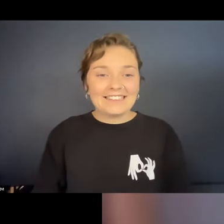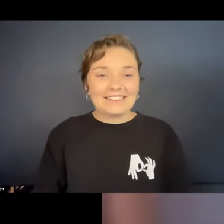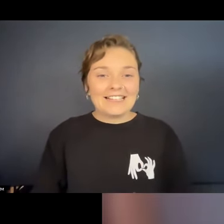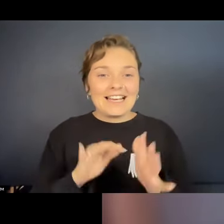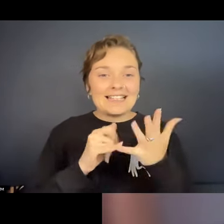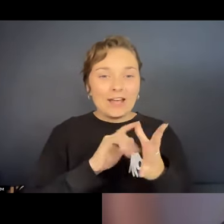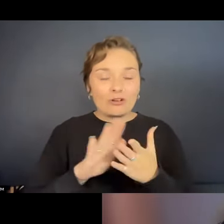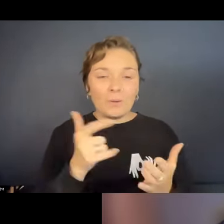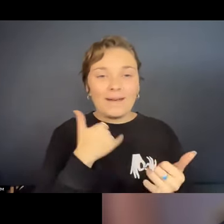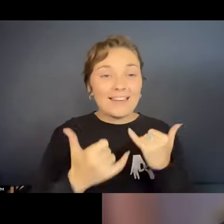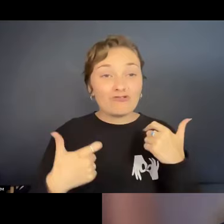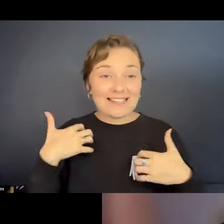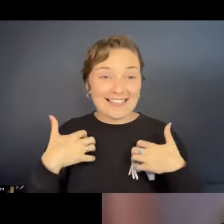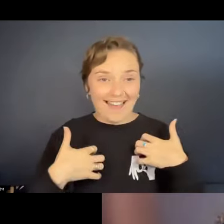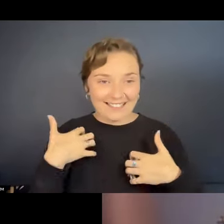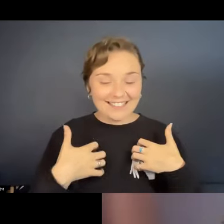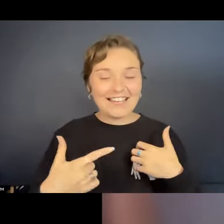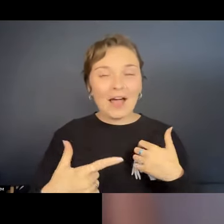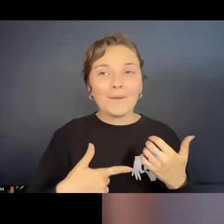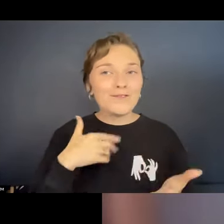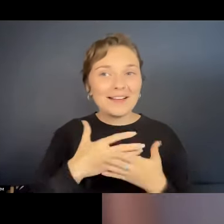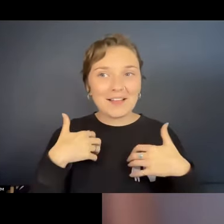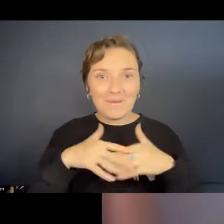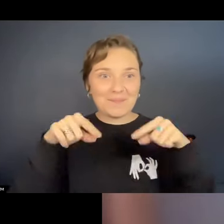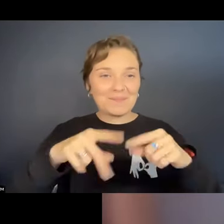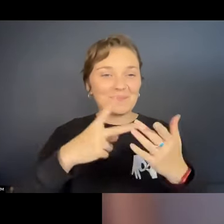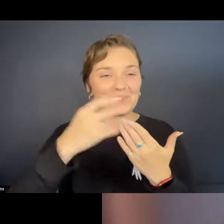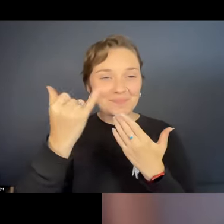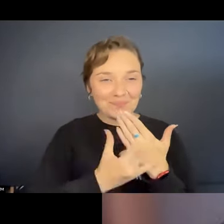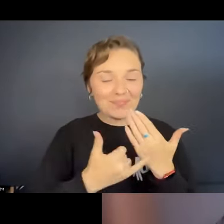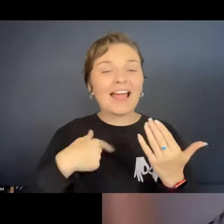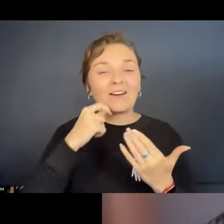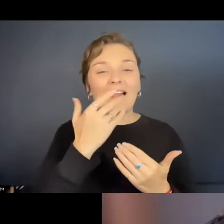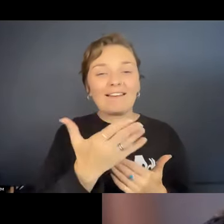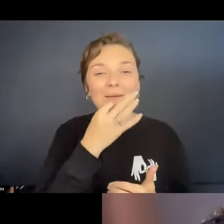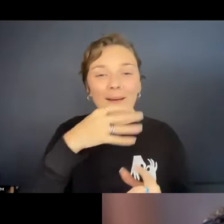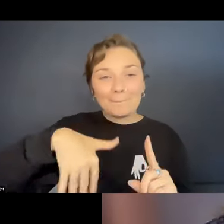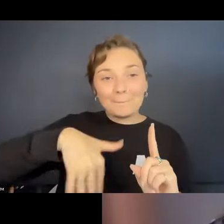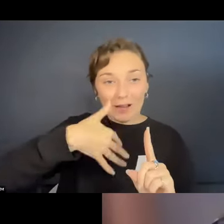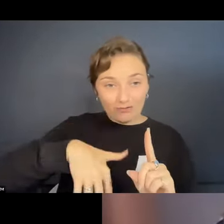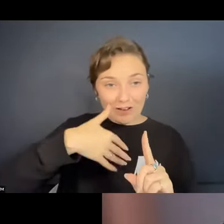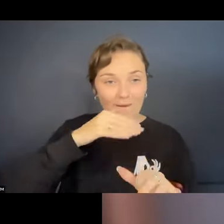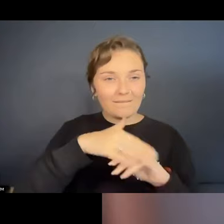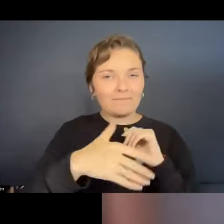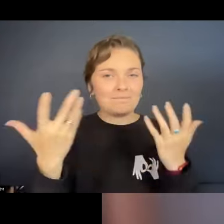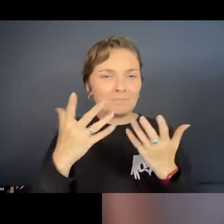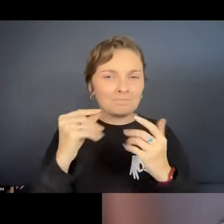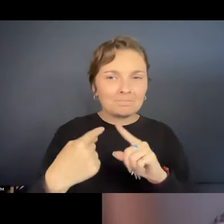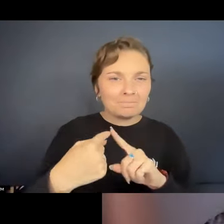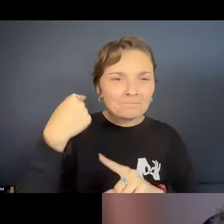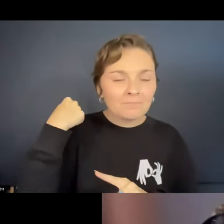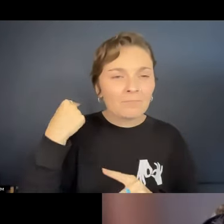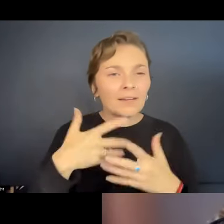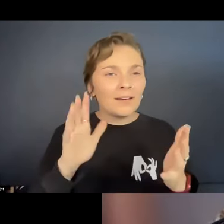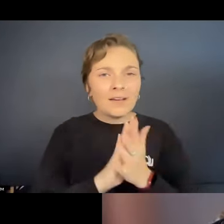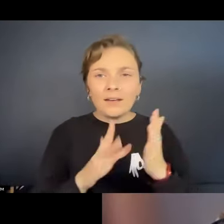We're very excited. We're really excited about this project, and so I'm going to give you a bit of a background about where it all came from and